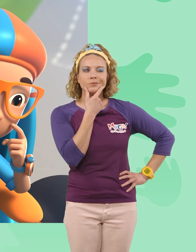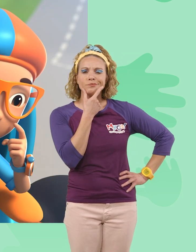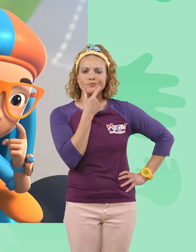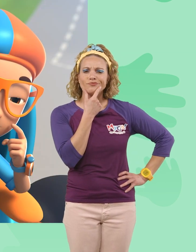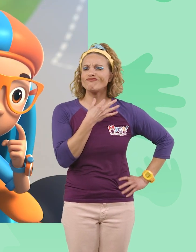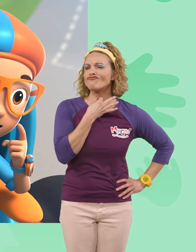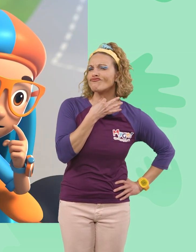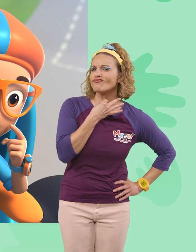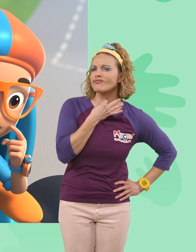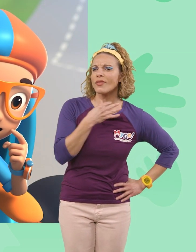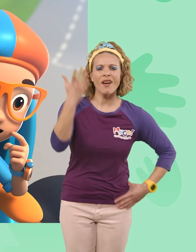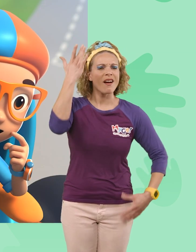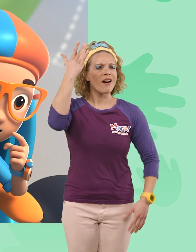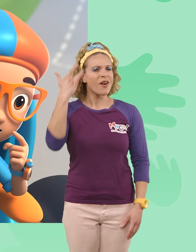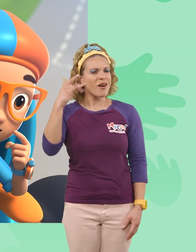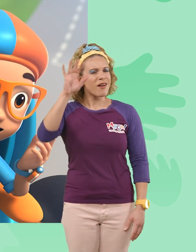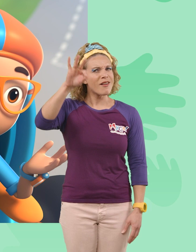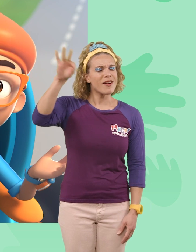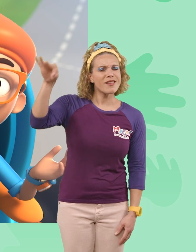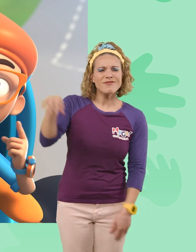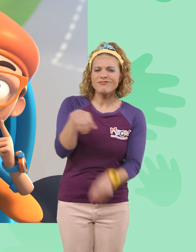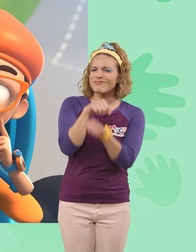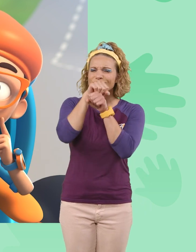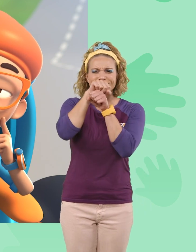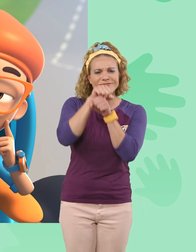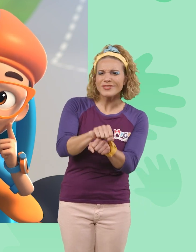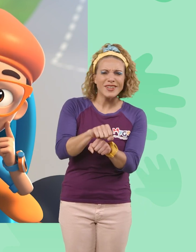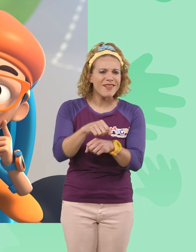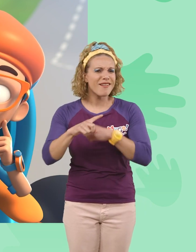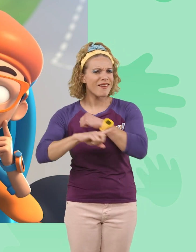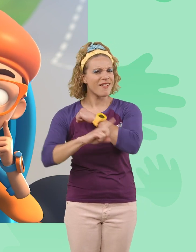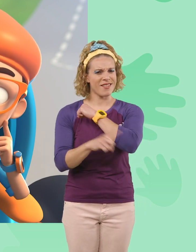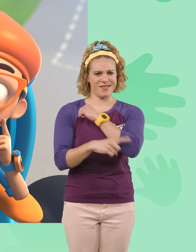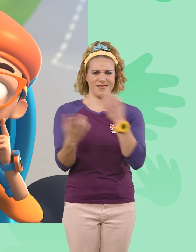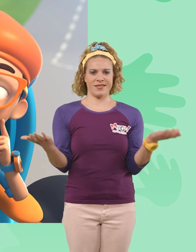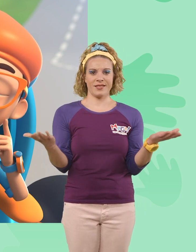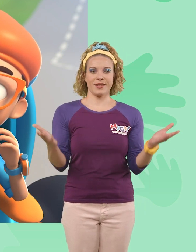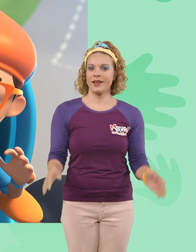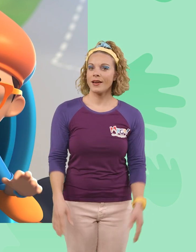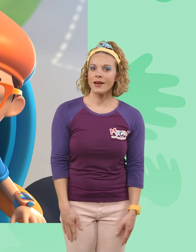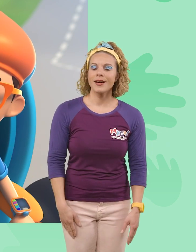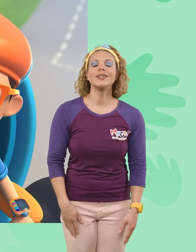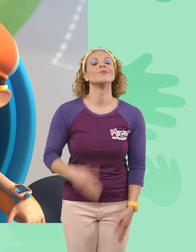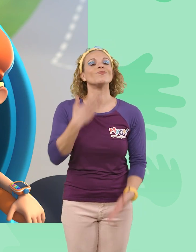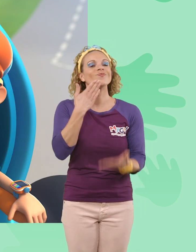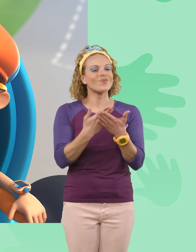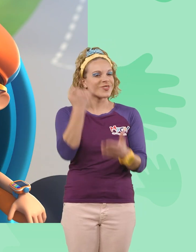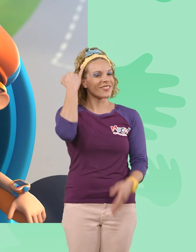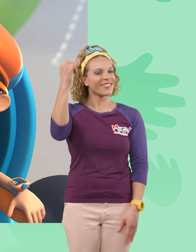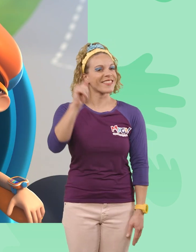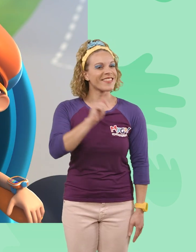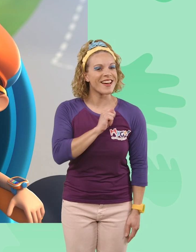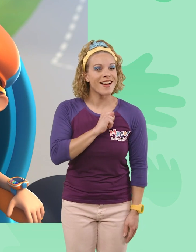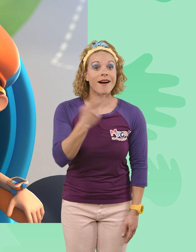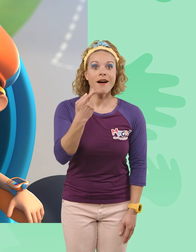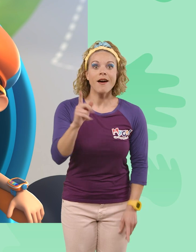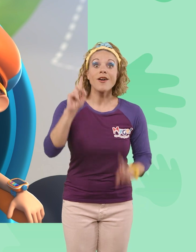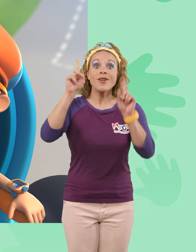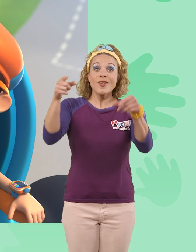I wonder, why do flies love garbage? Good idea, Tabs! We can